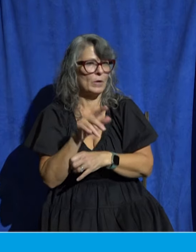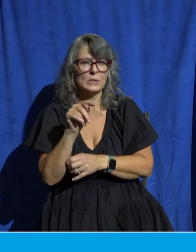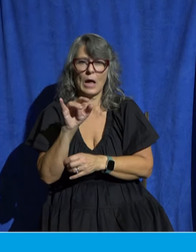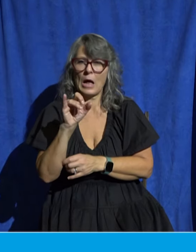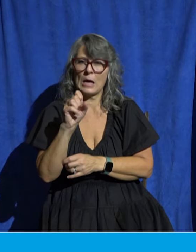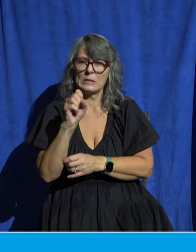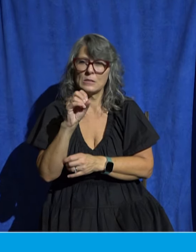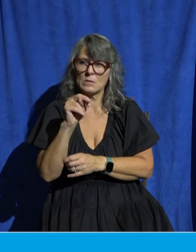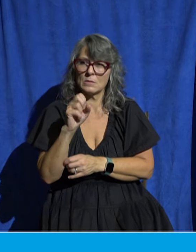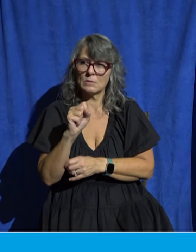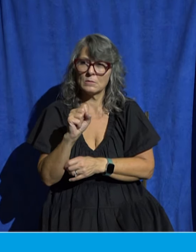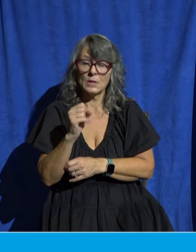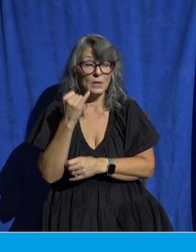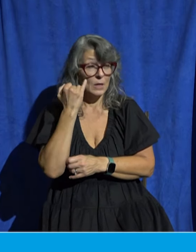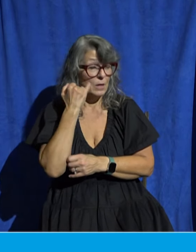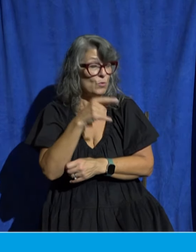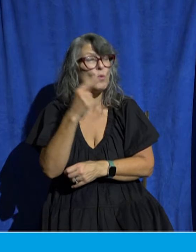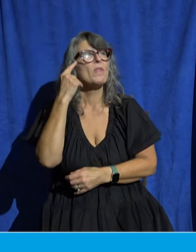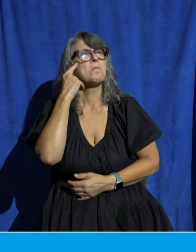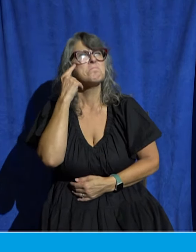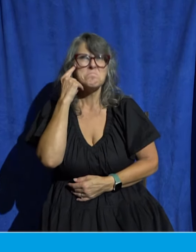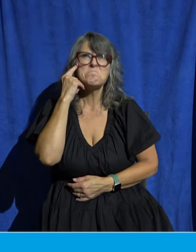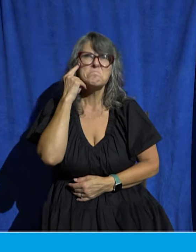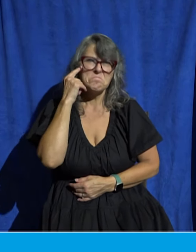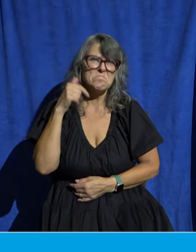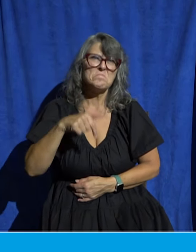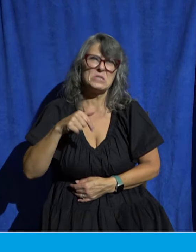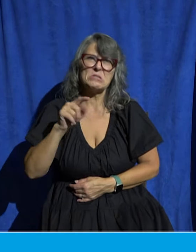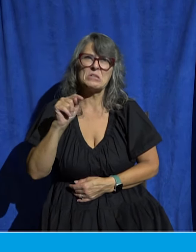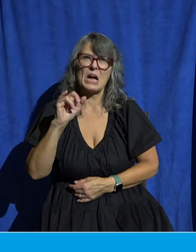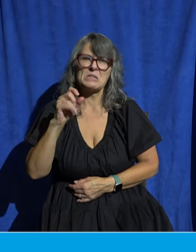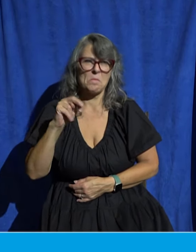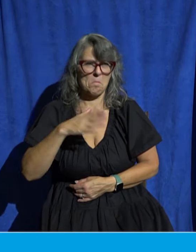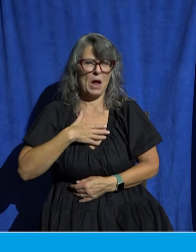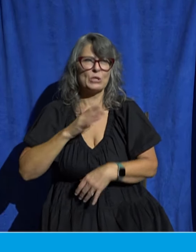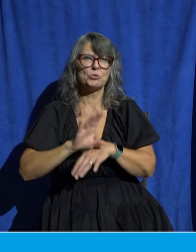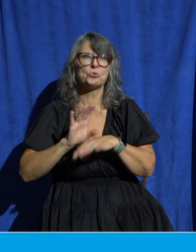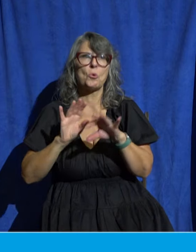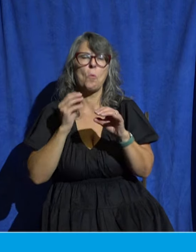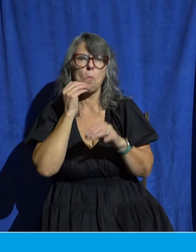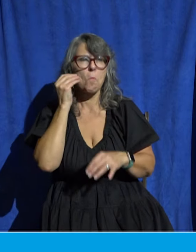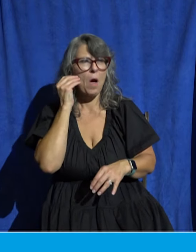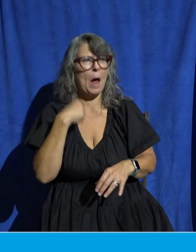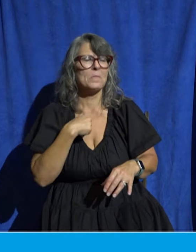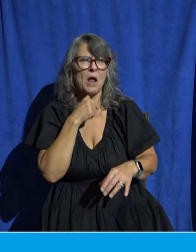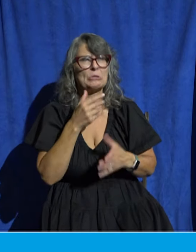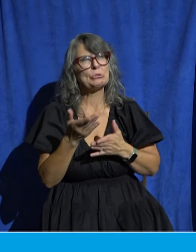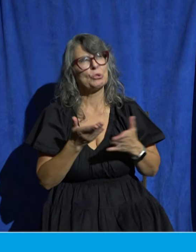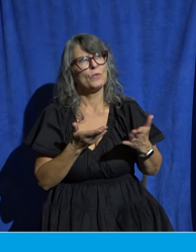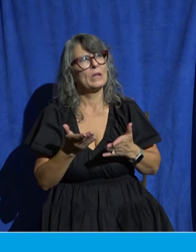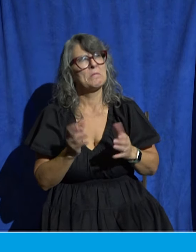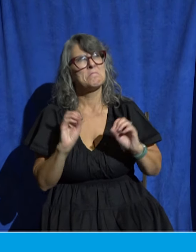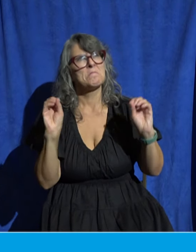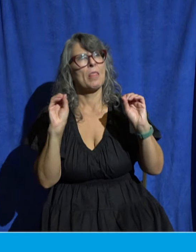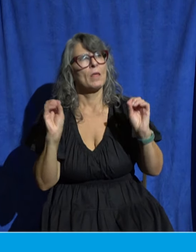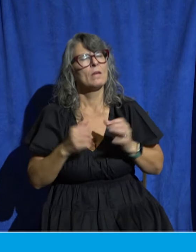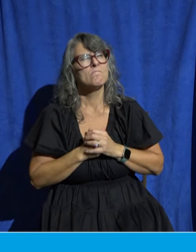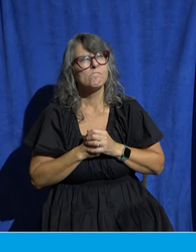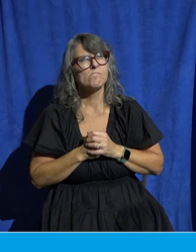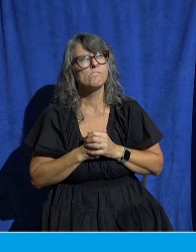you consider Tyson's to be your church home and you're not currently serving anywhere I want to encourage you to check just